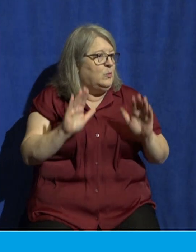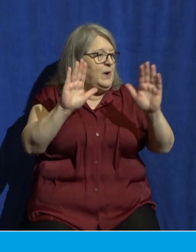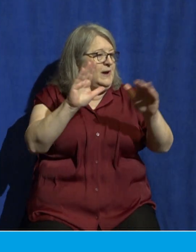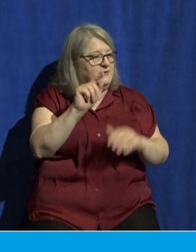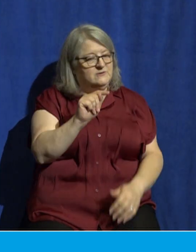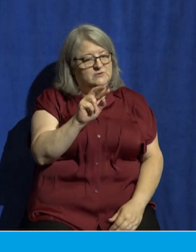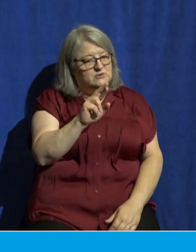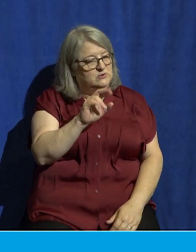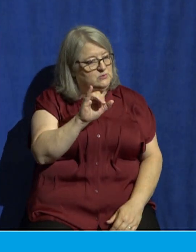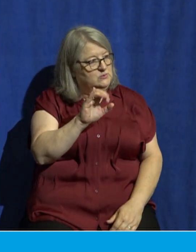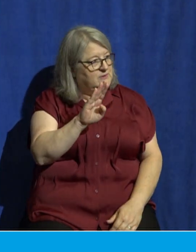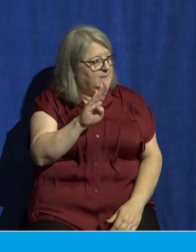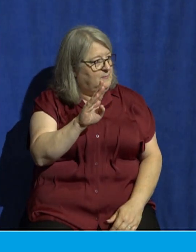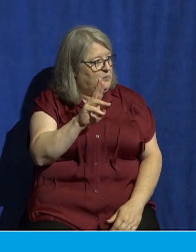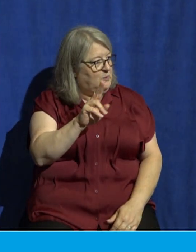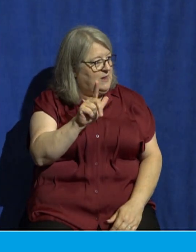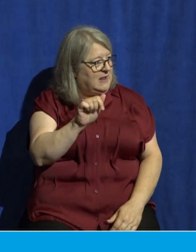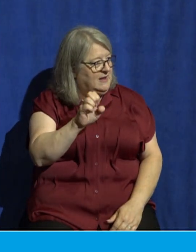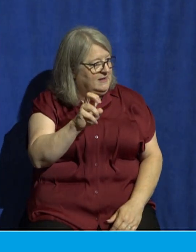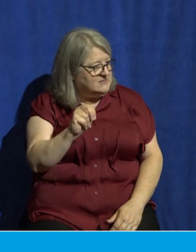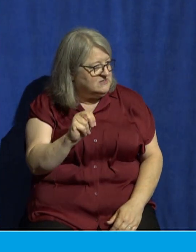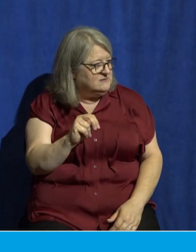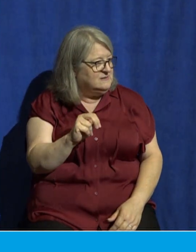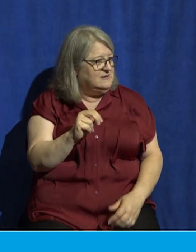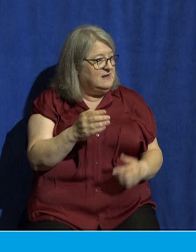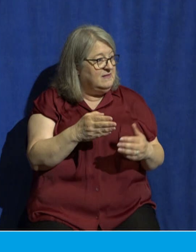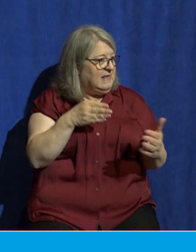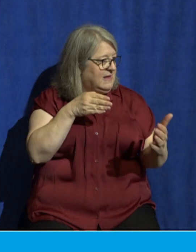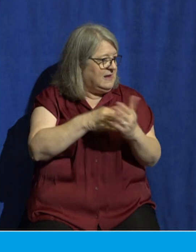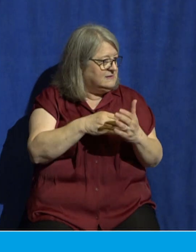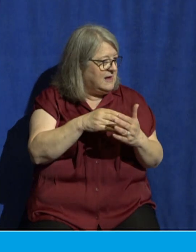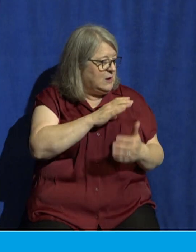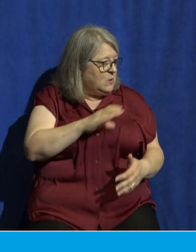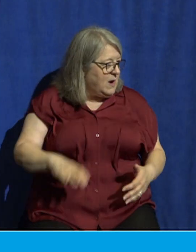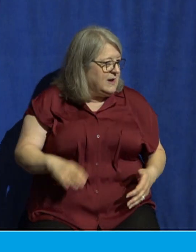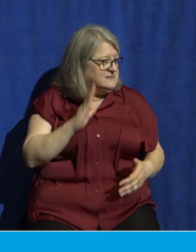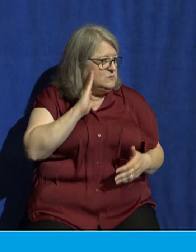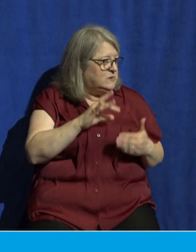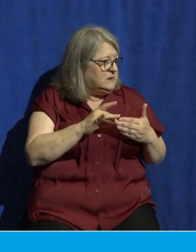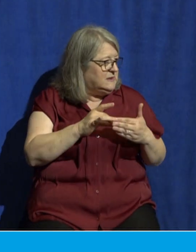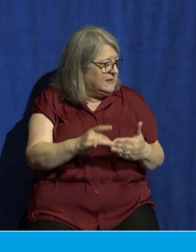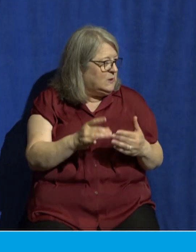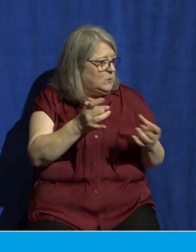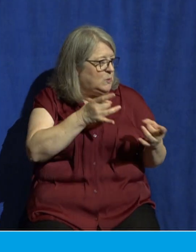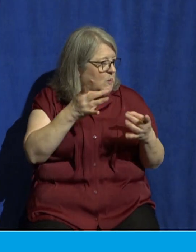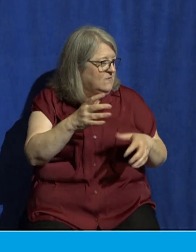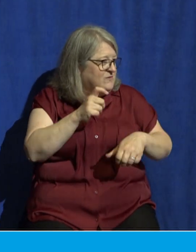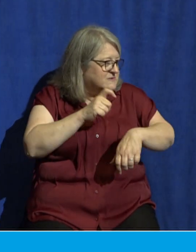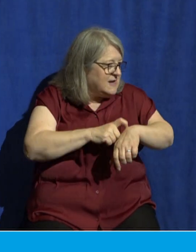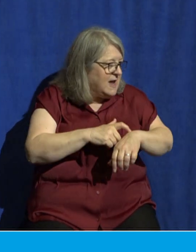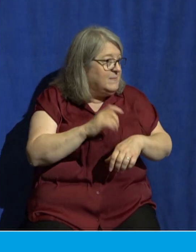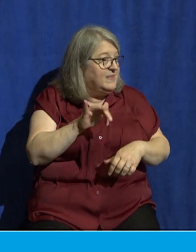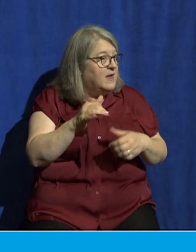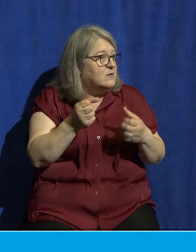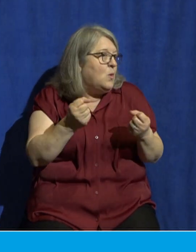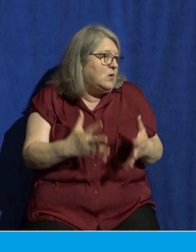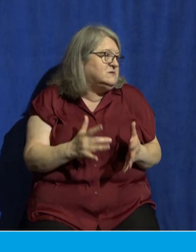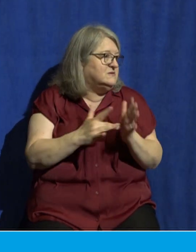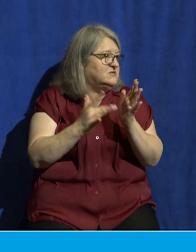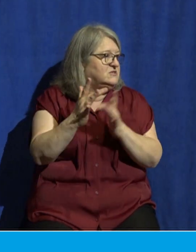unprecedented time of persecution and supernatural deception that triggers the return of Jesus. And you see